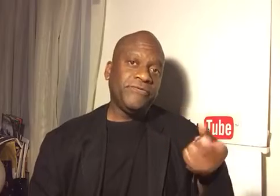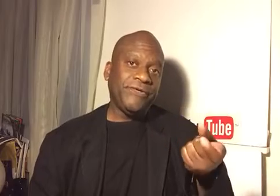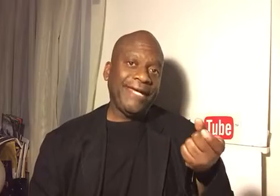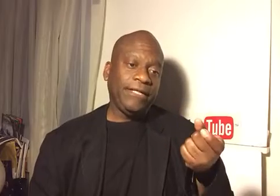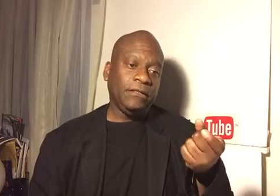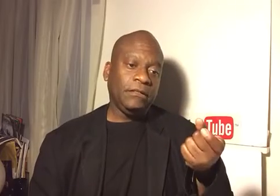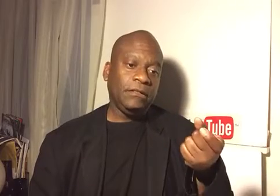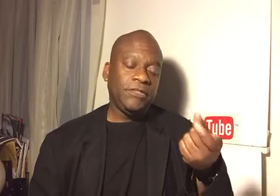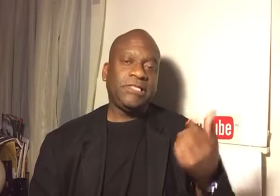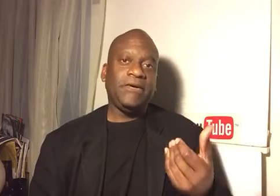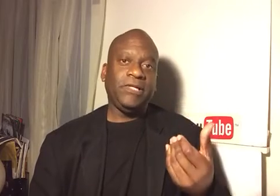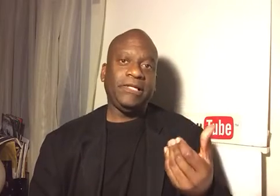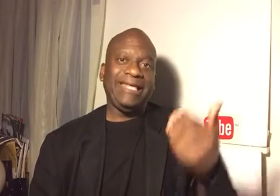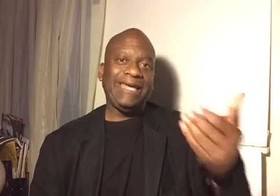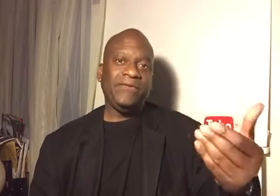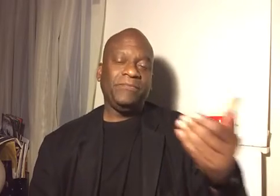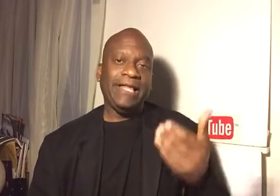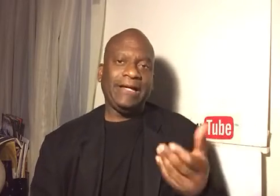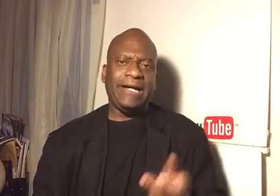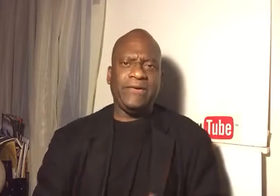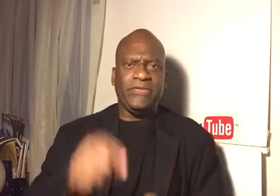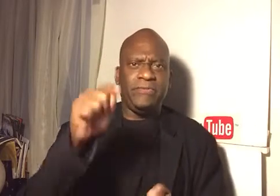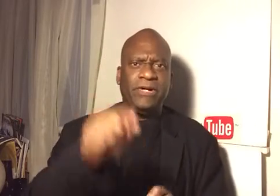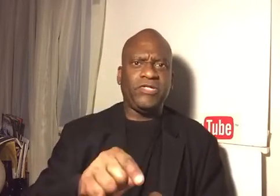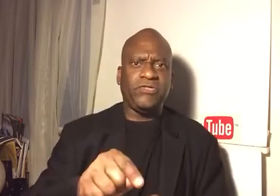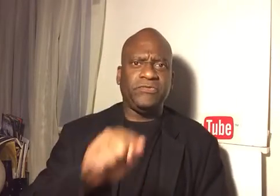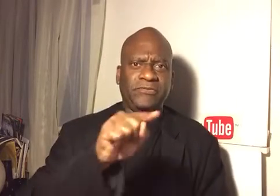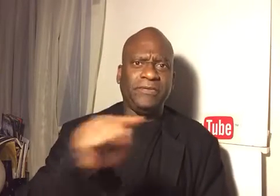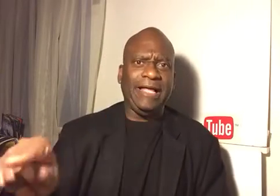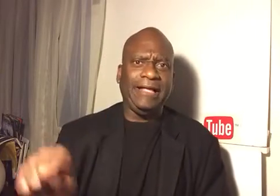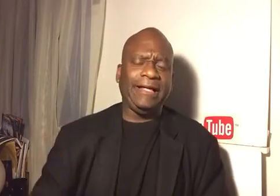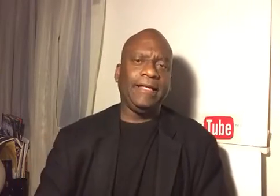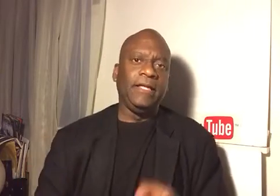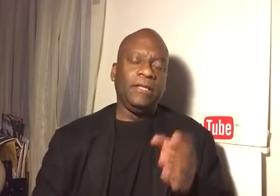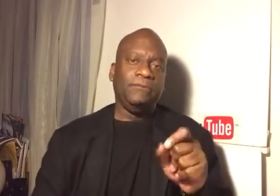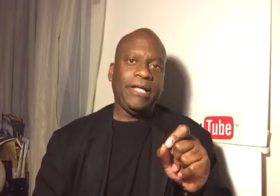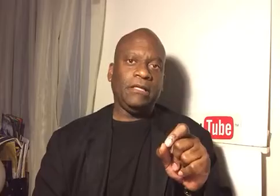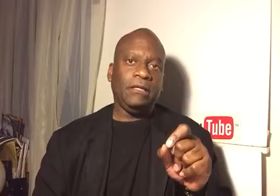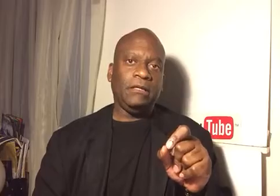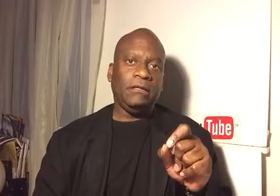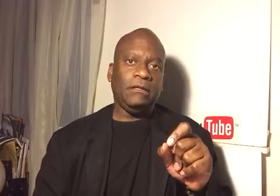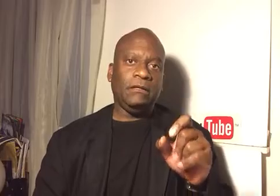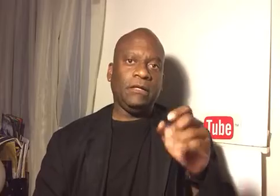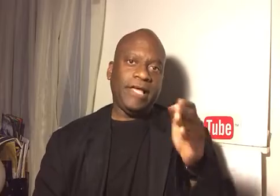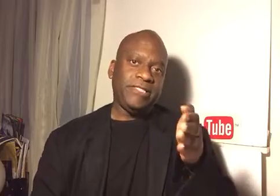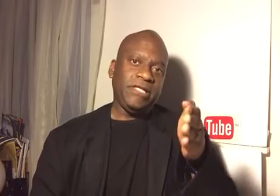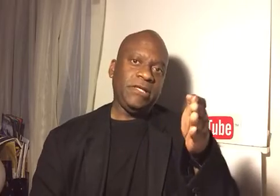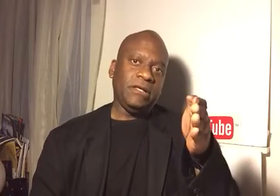avoid sounding like the angry black guy or the demonstrative black guy. But as he